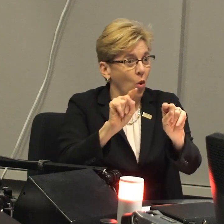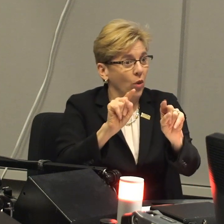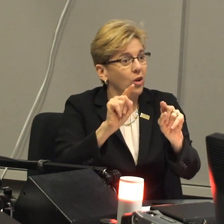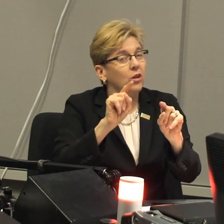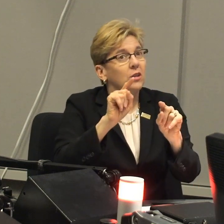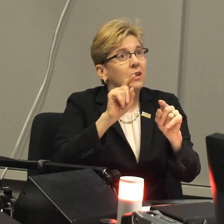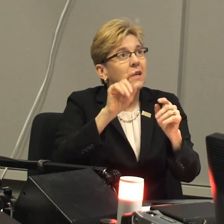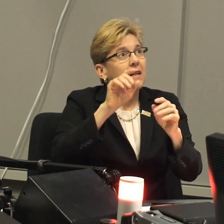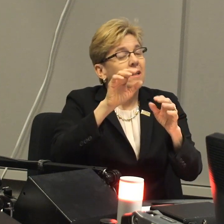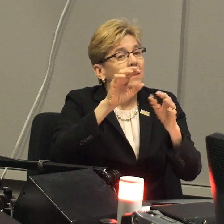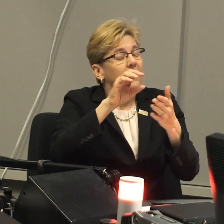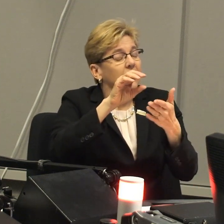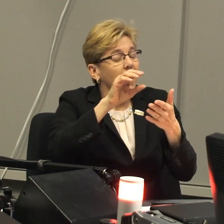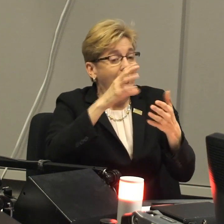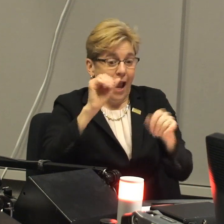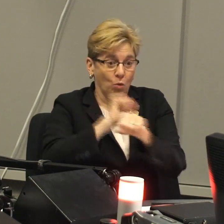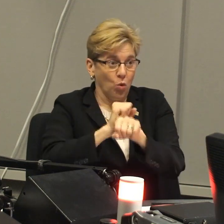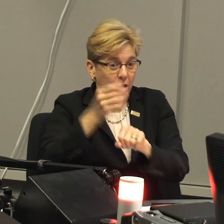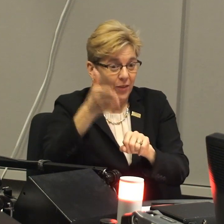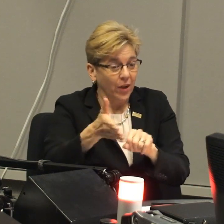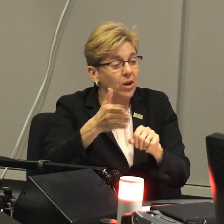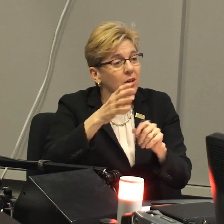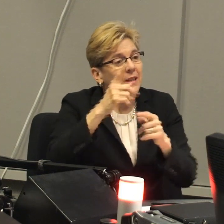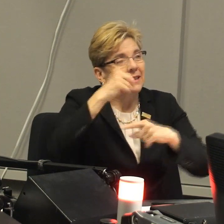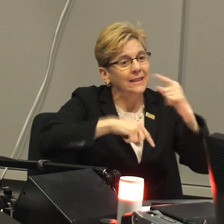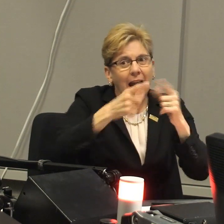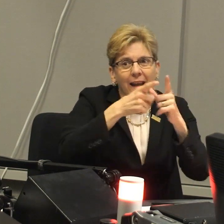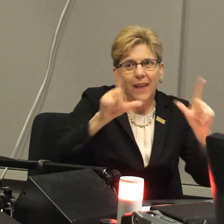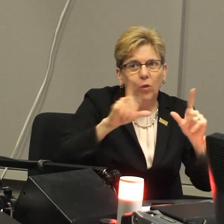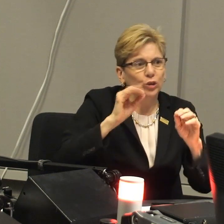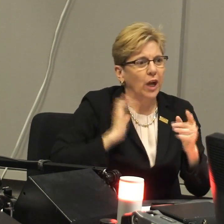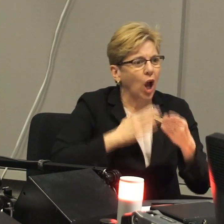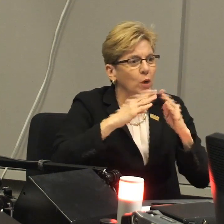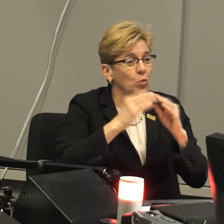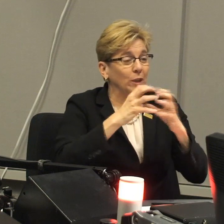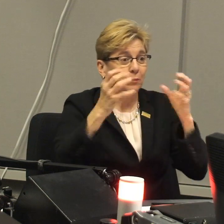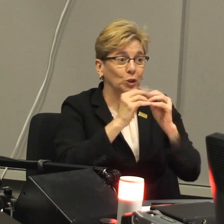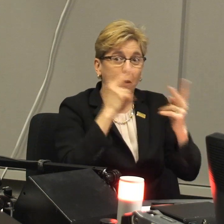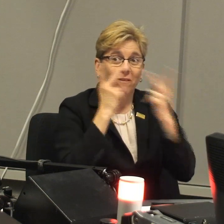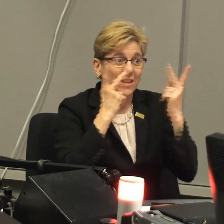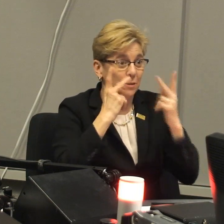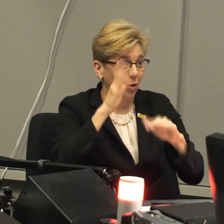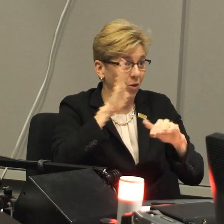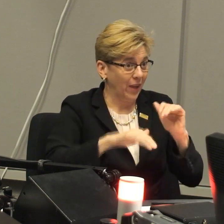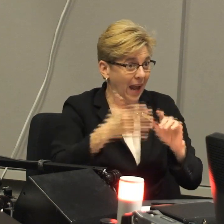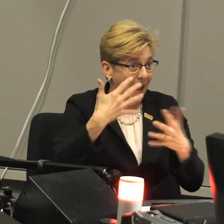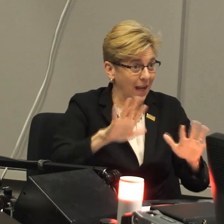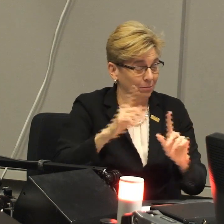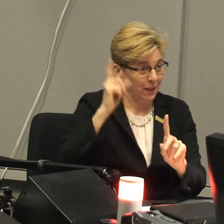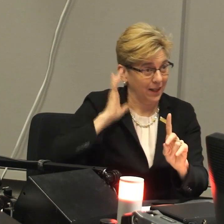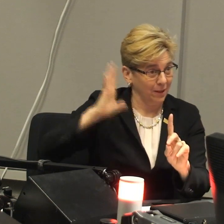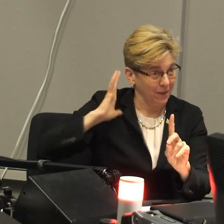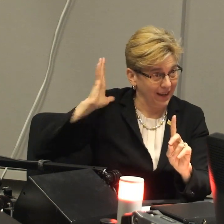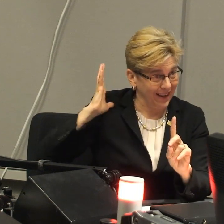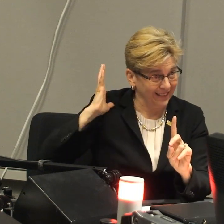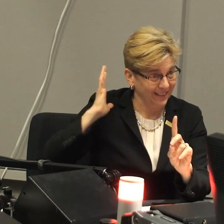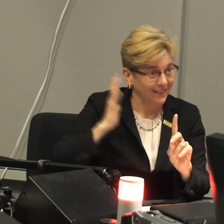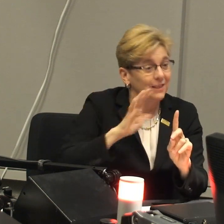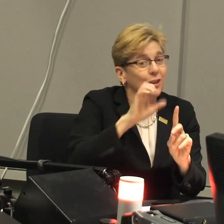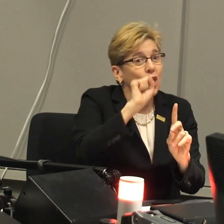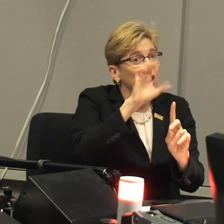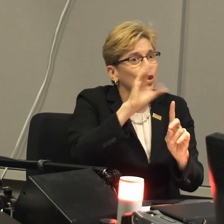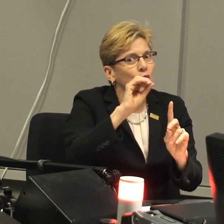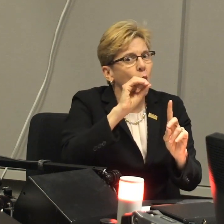and our staff will go over to Union Market for shopping and work there, and the sign language in our community is much more